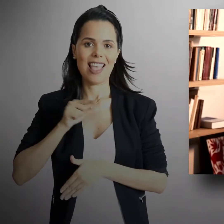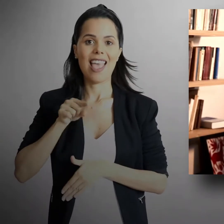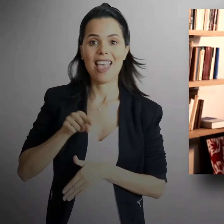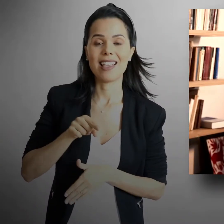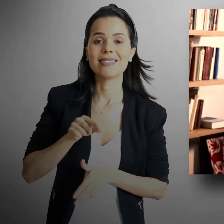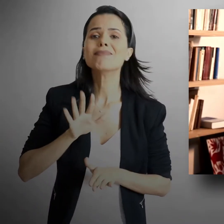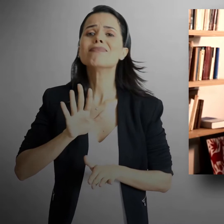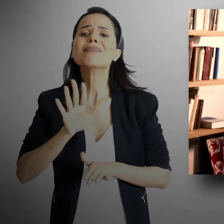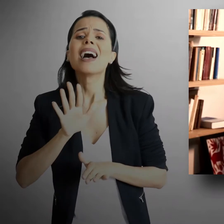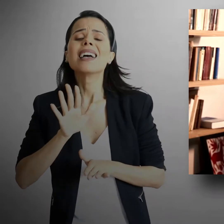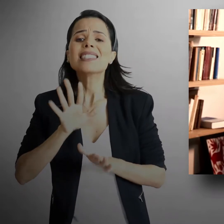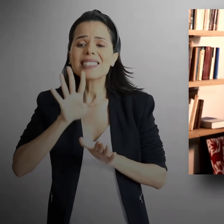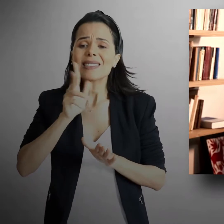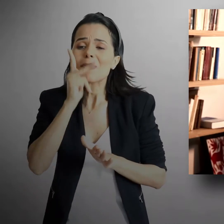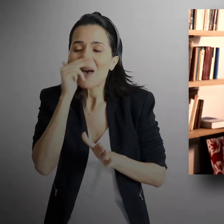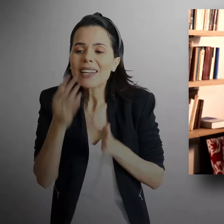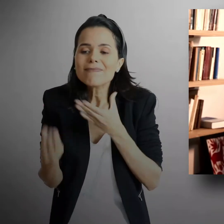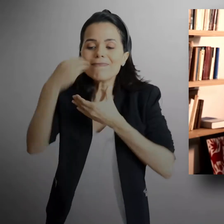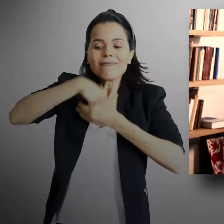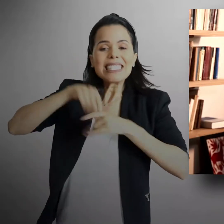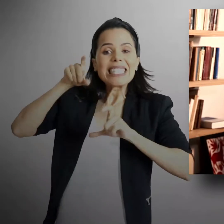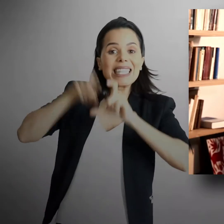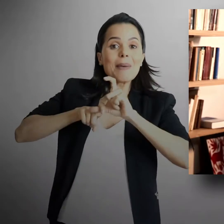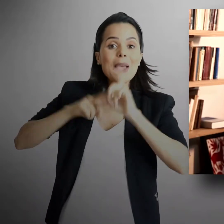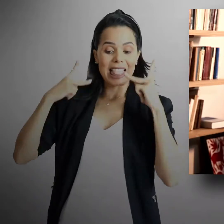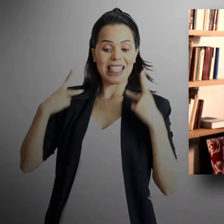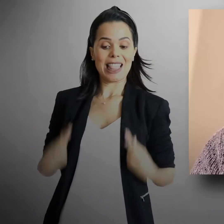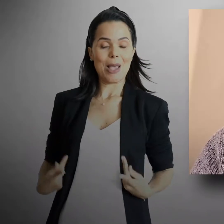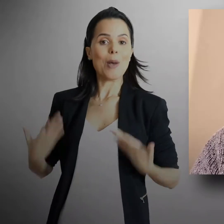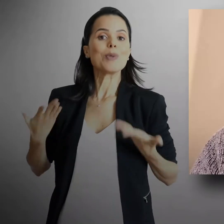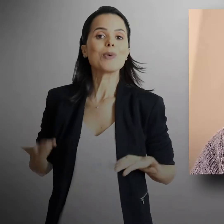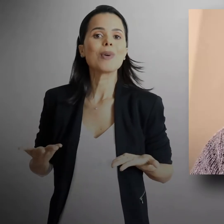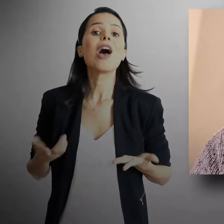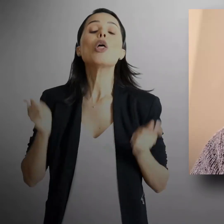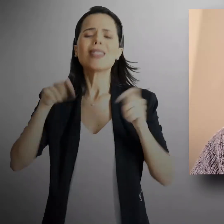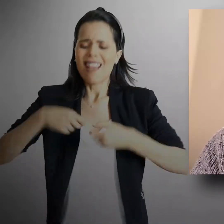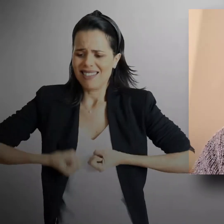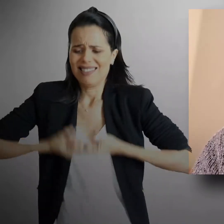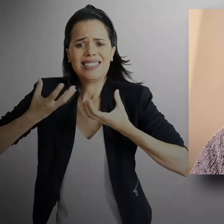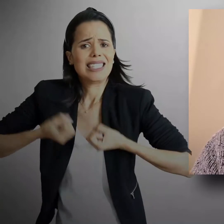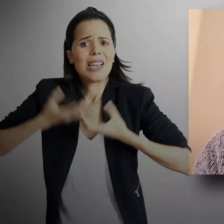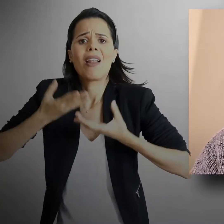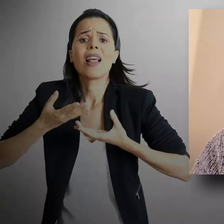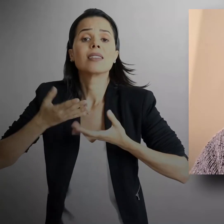for them, that's apparently just all part of our nature. And then there are various ways of